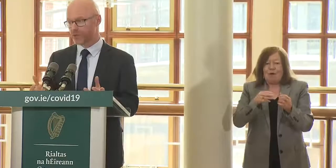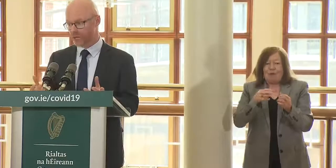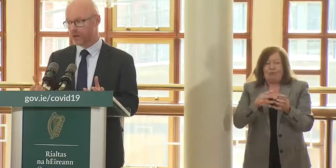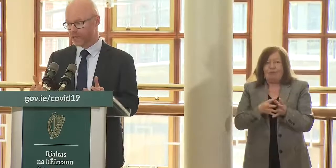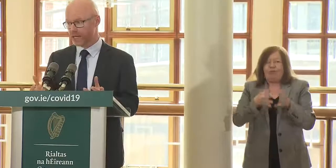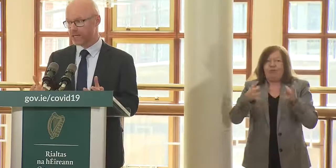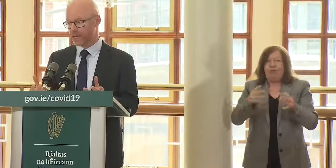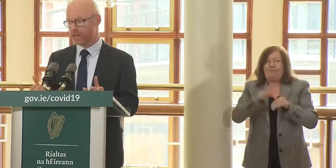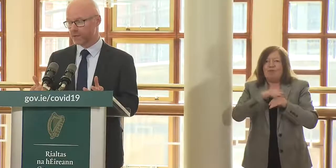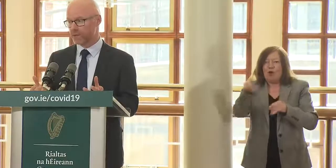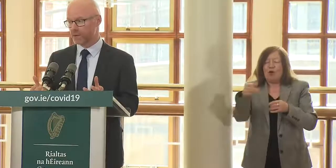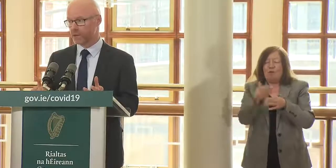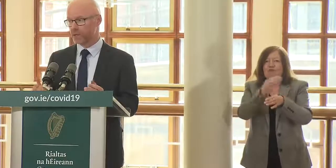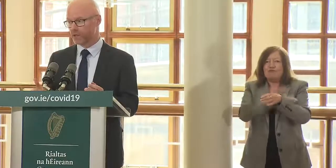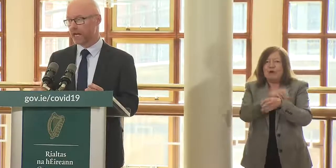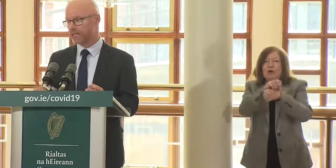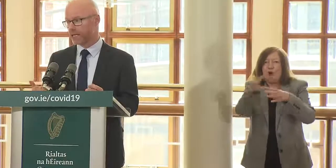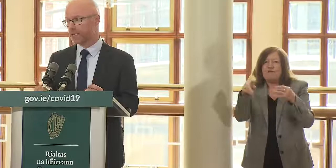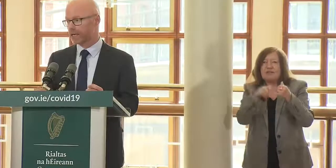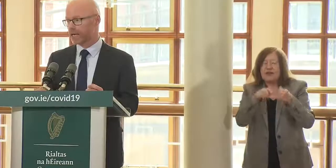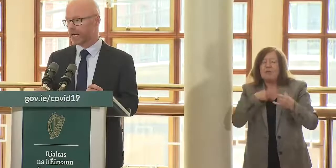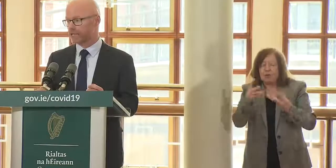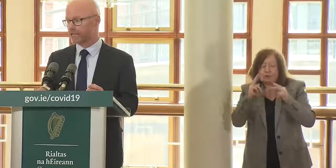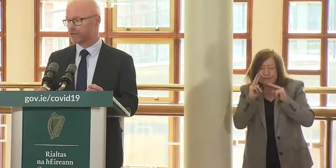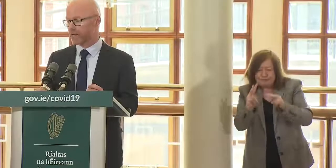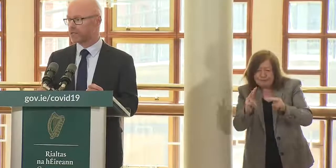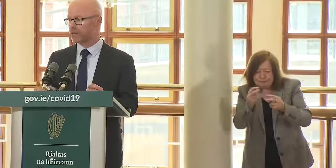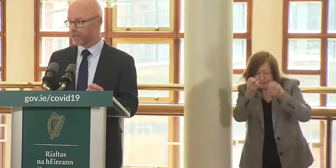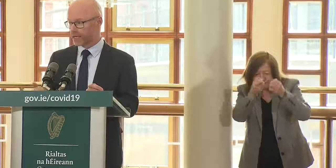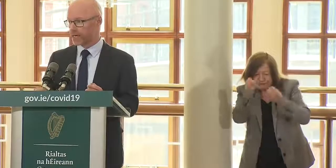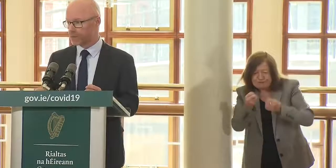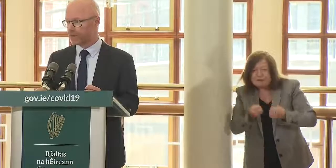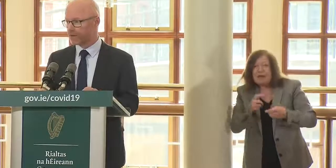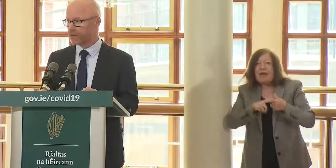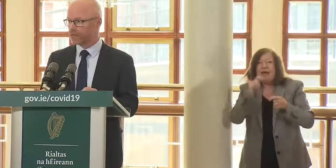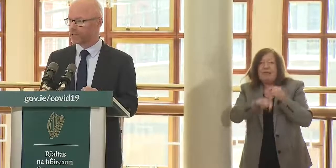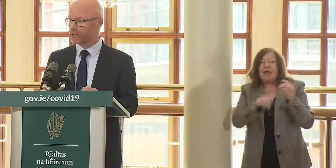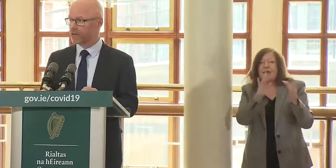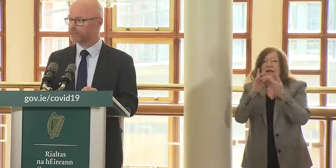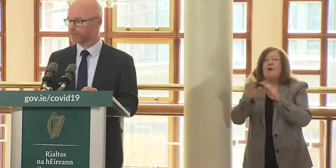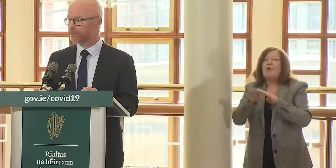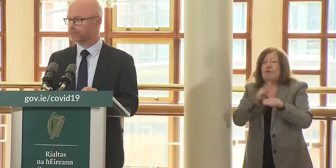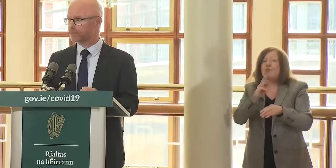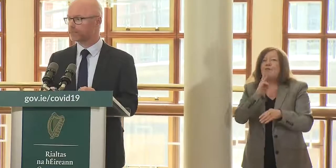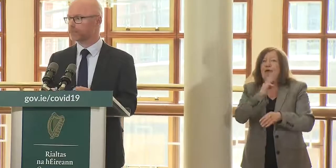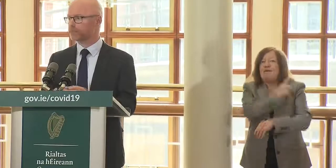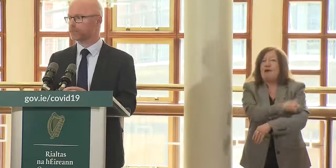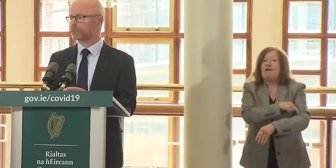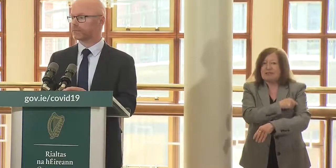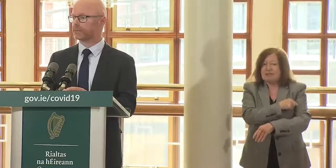from pre-covid testing and it's something that we will look at and and if necessary engage with the private hospitals on